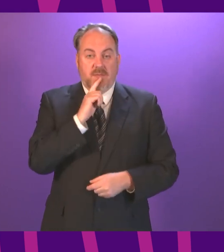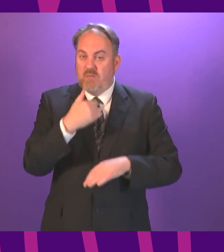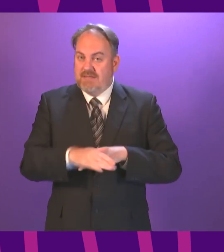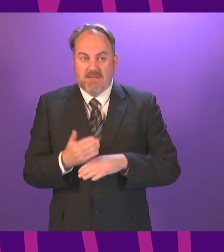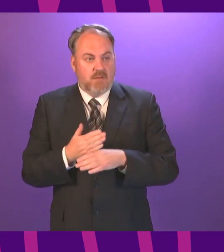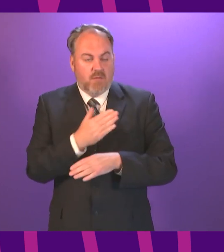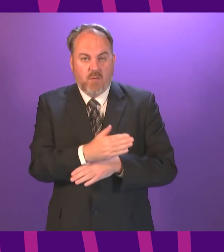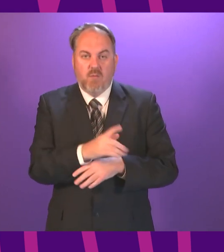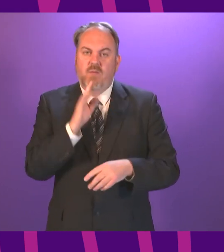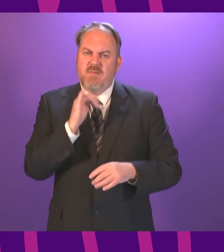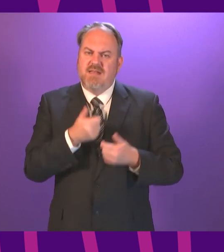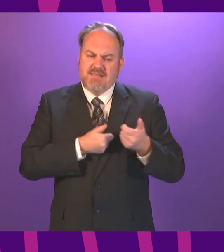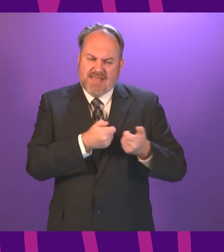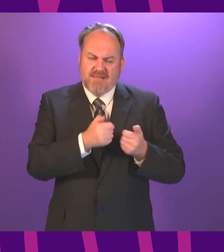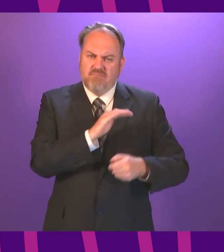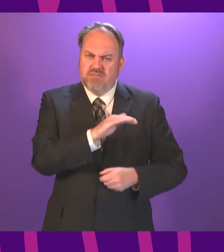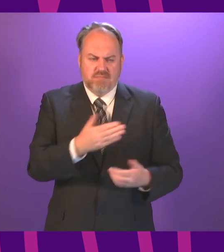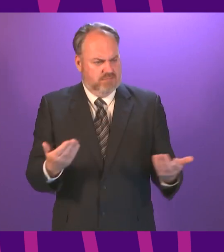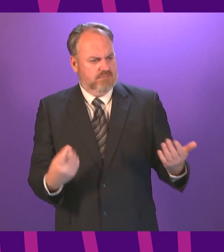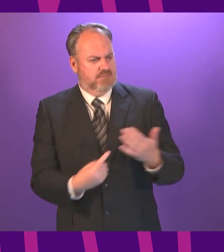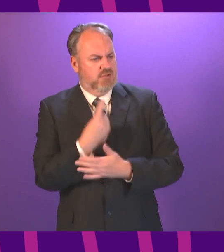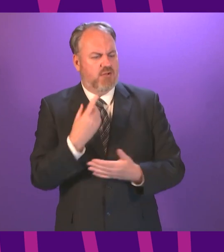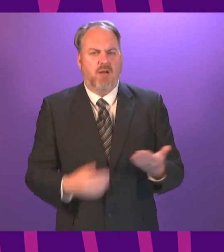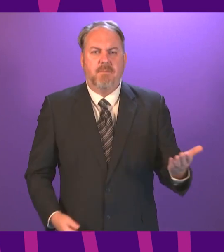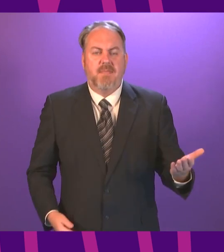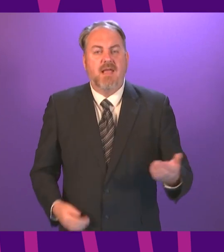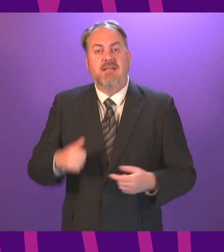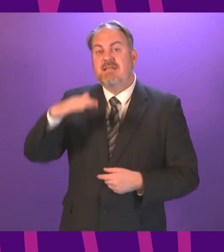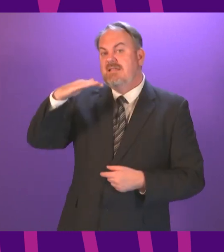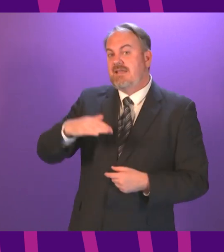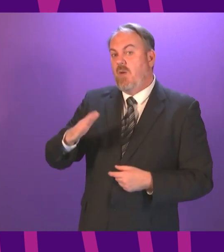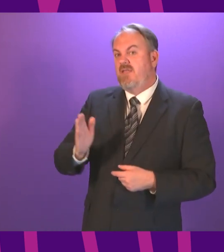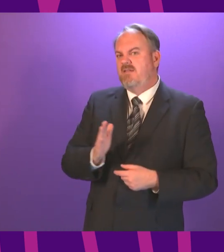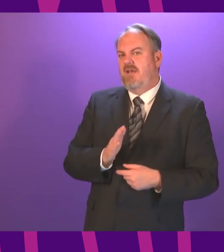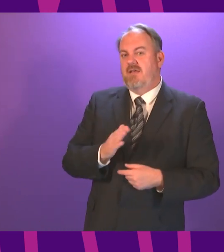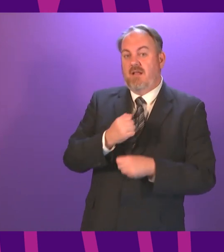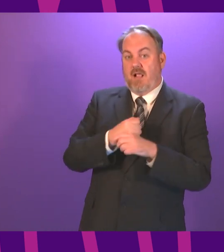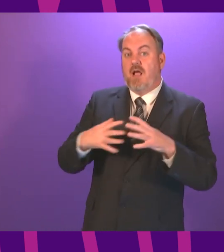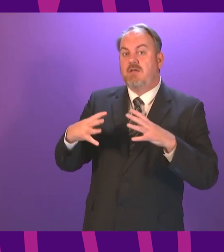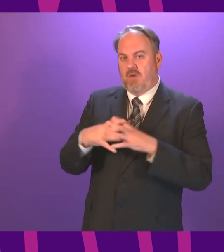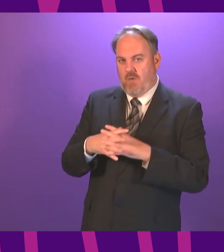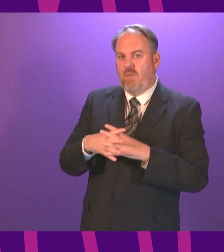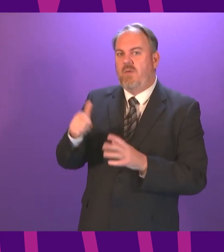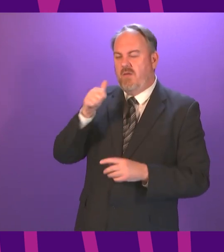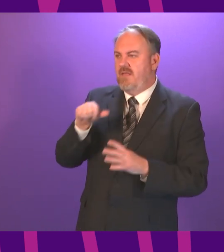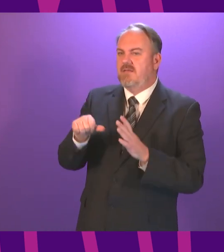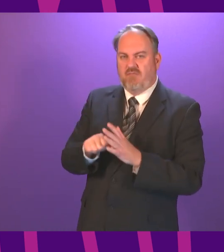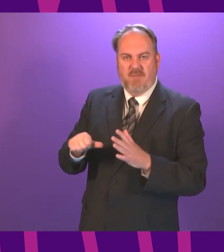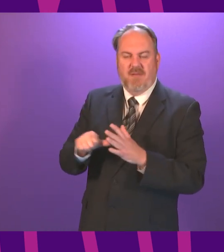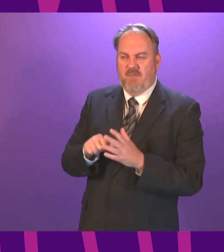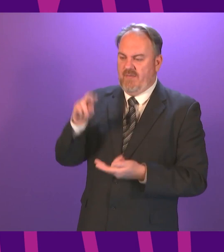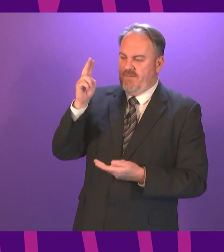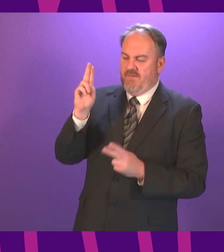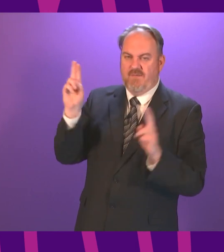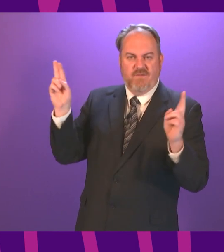for, have been followed up by text messages as well. And in the south side of Glasgow in particular, where, of course, we are all aware there is a considerable problem. I was just